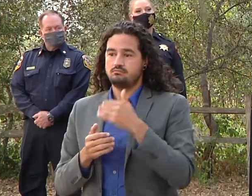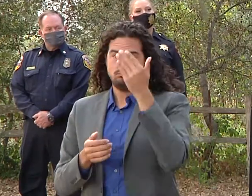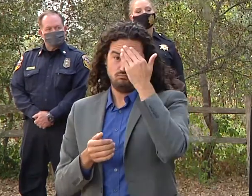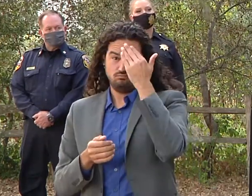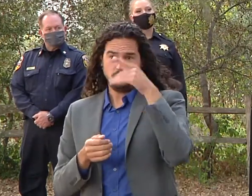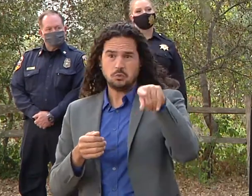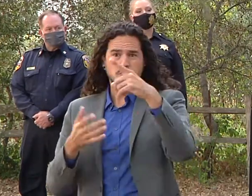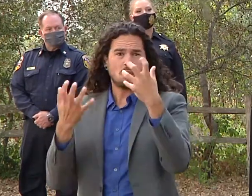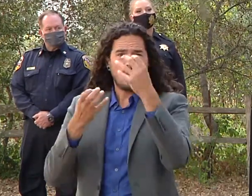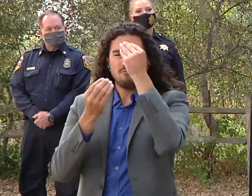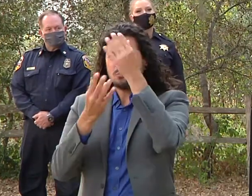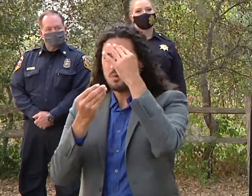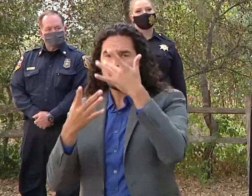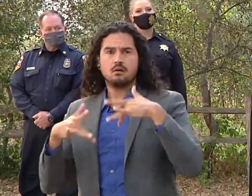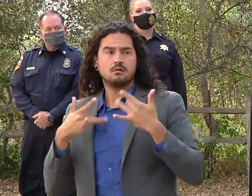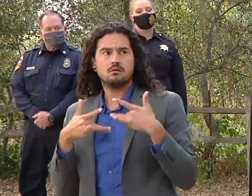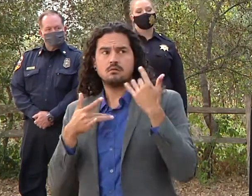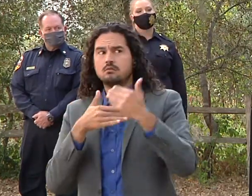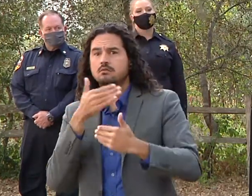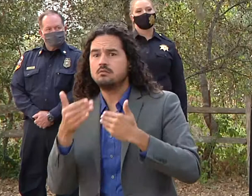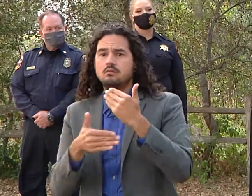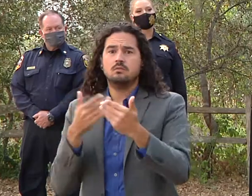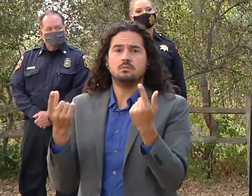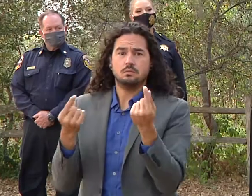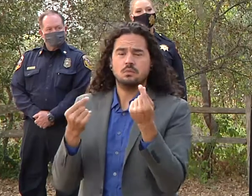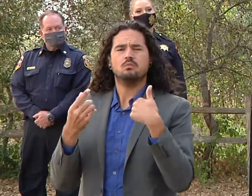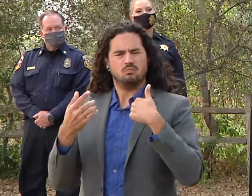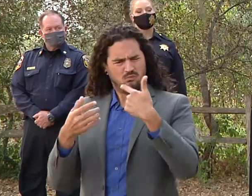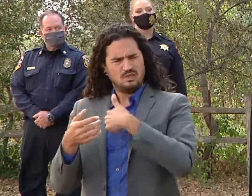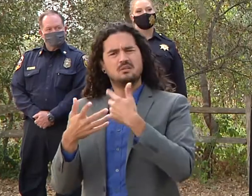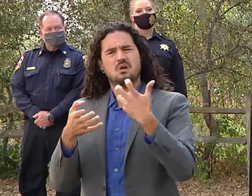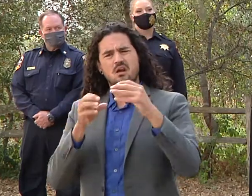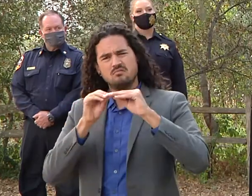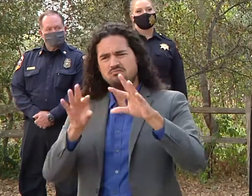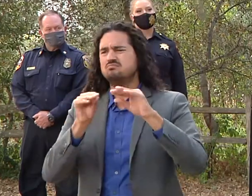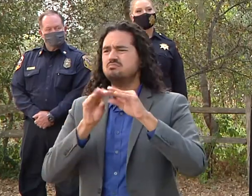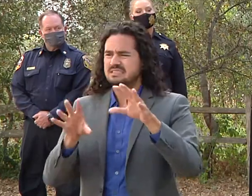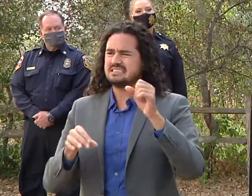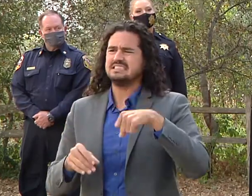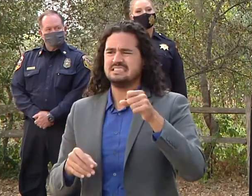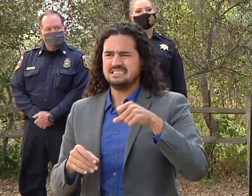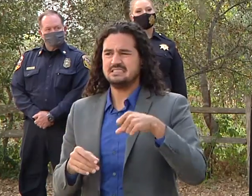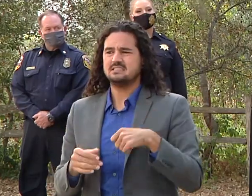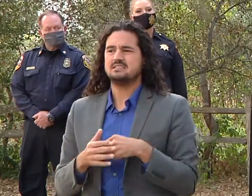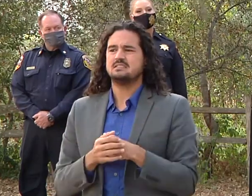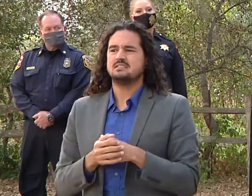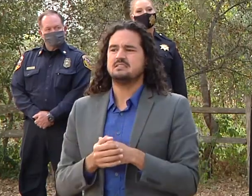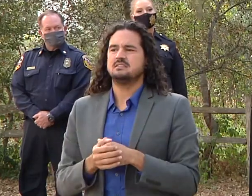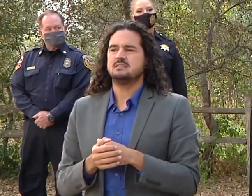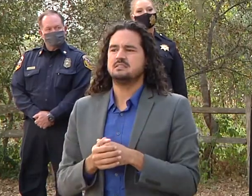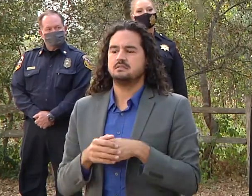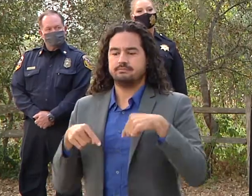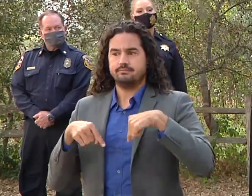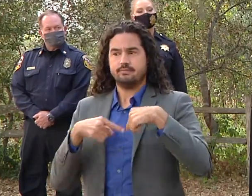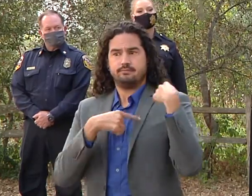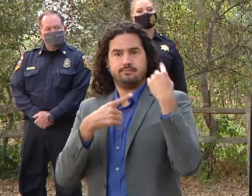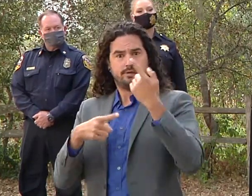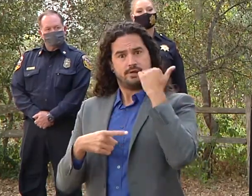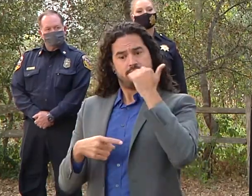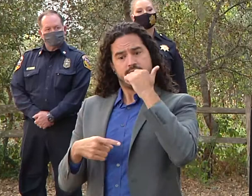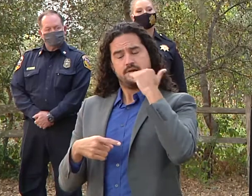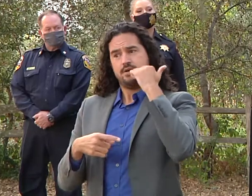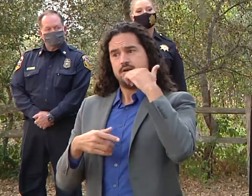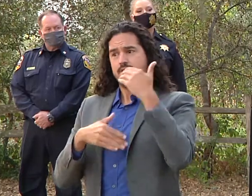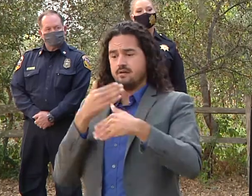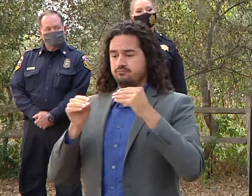want to know what's going on and so we want to provide you with that information and so just because these press conferences in this format may not continue at least not on